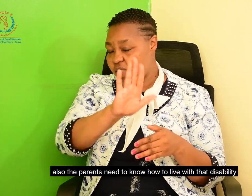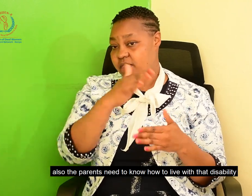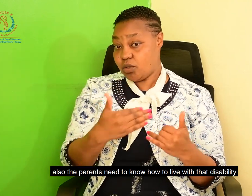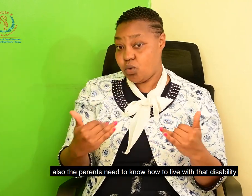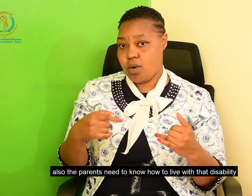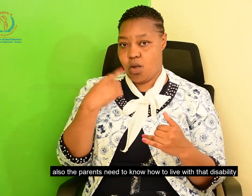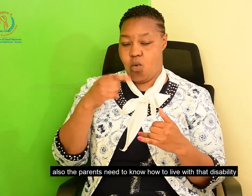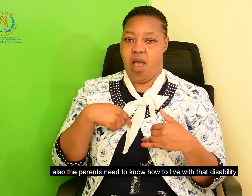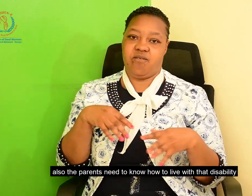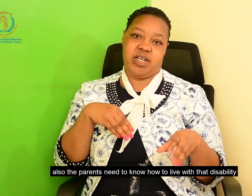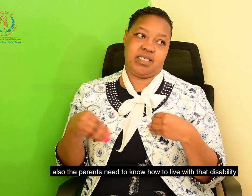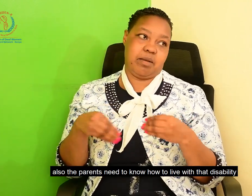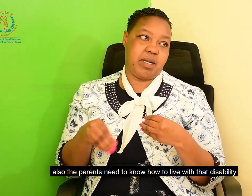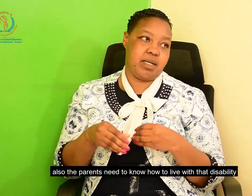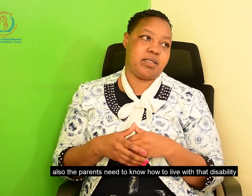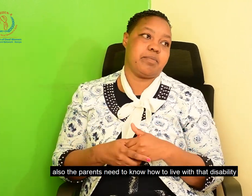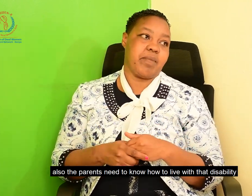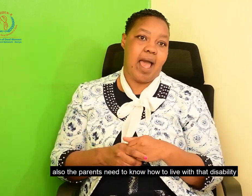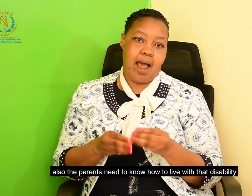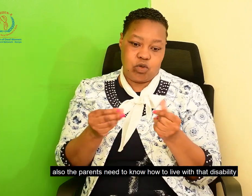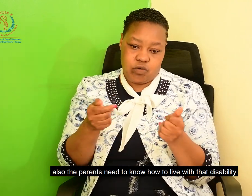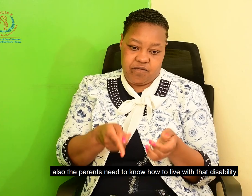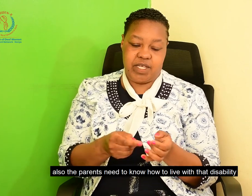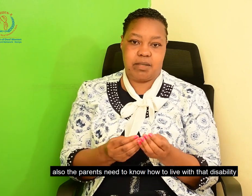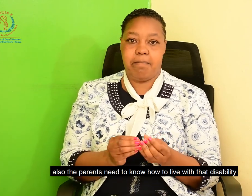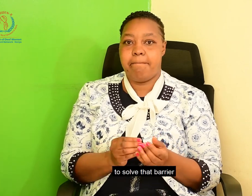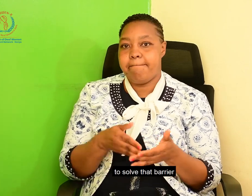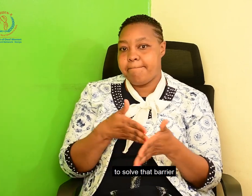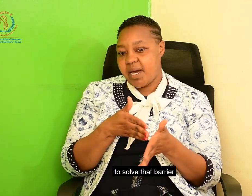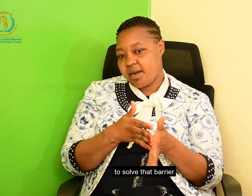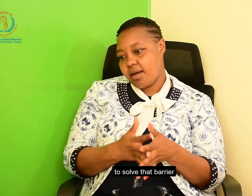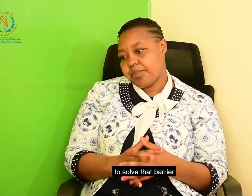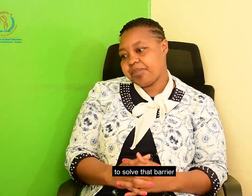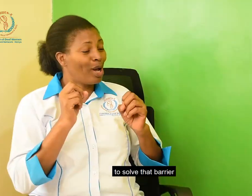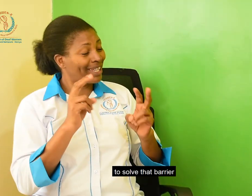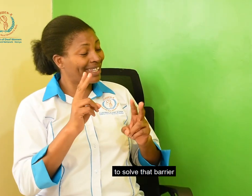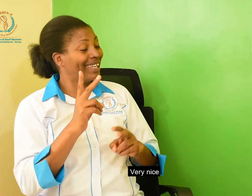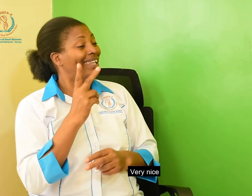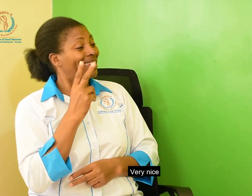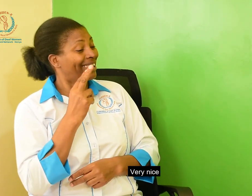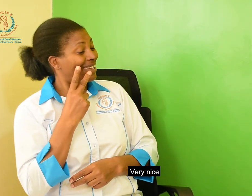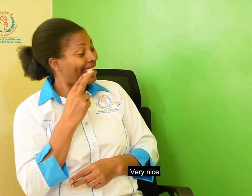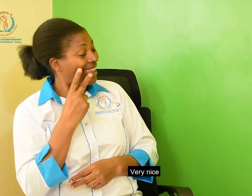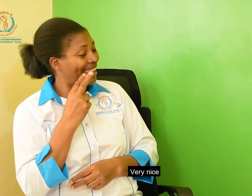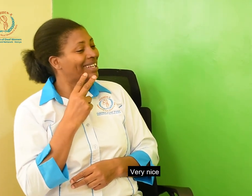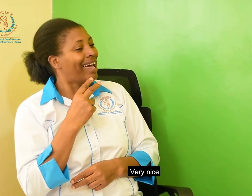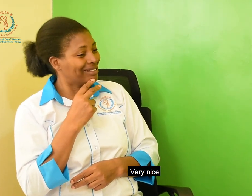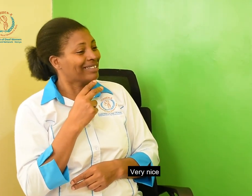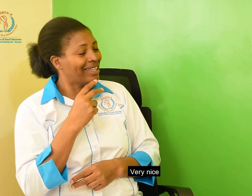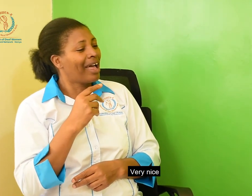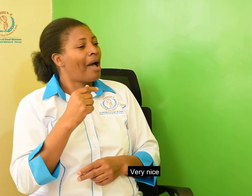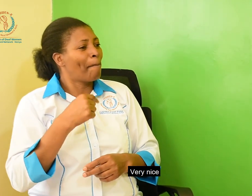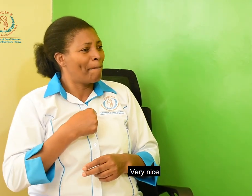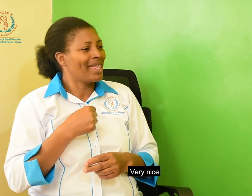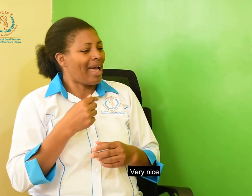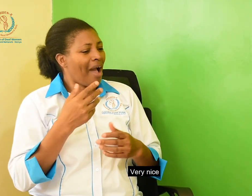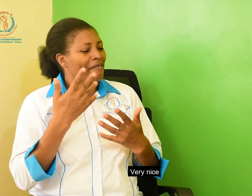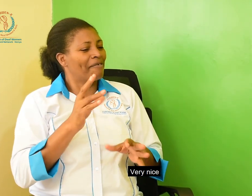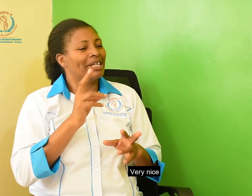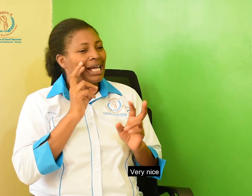how to live with their children who have that kind of disability to solve that barrier. Okay, very nice.